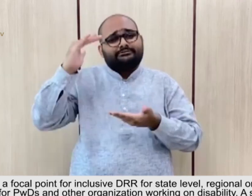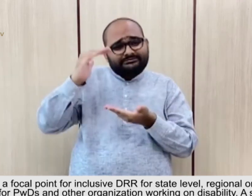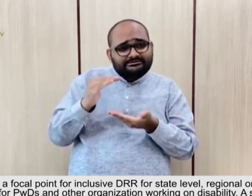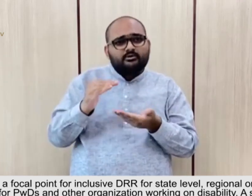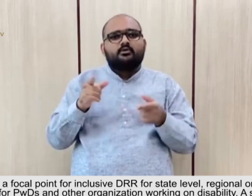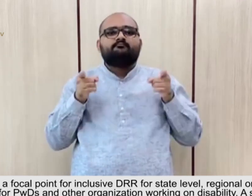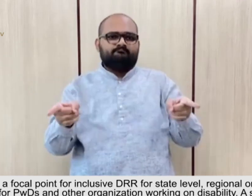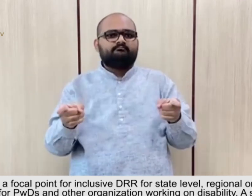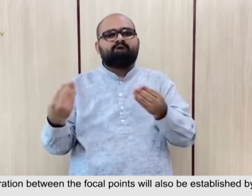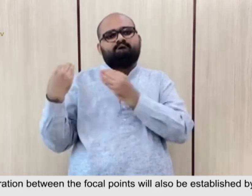system of collaboration